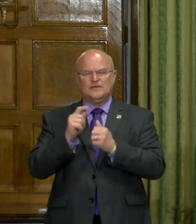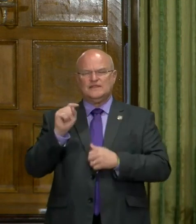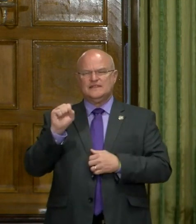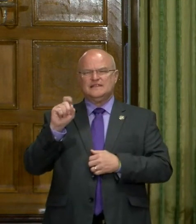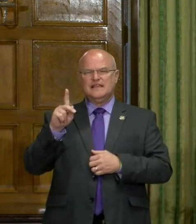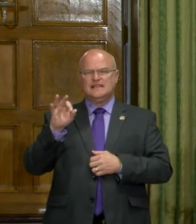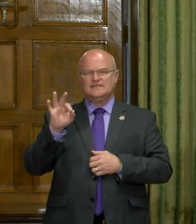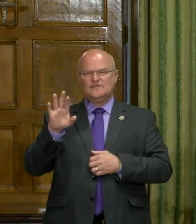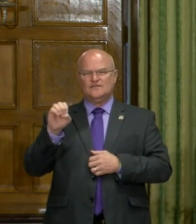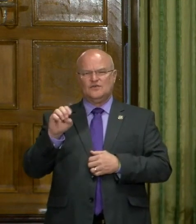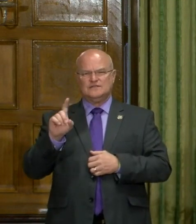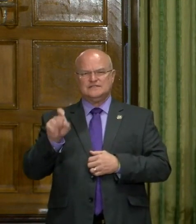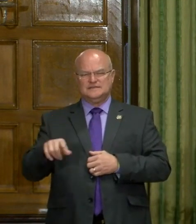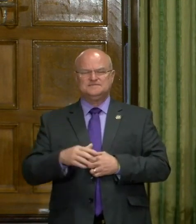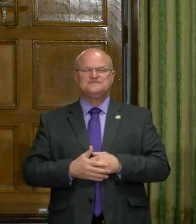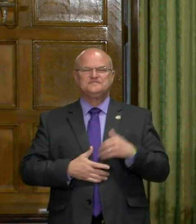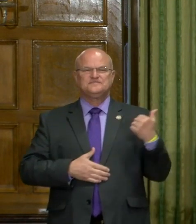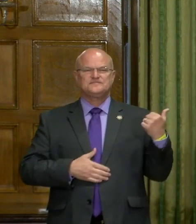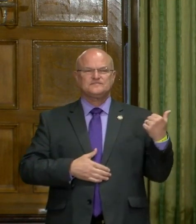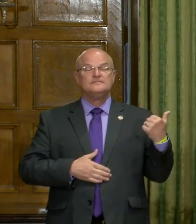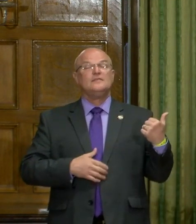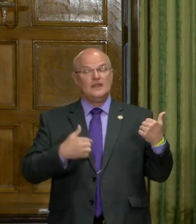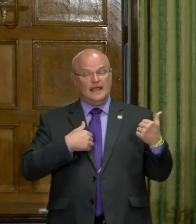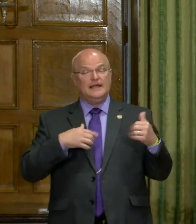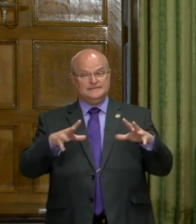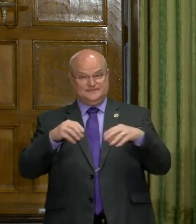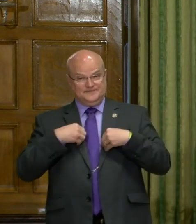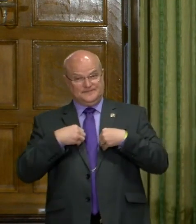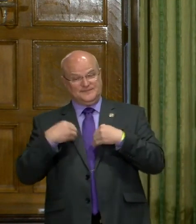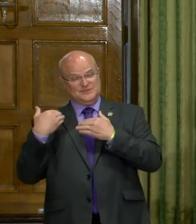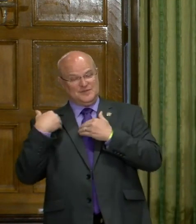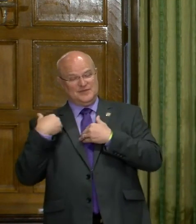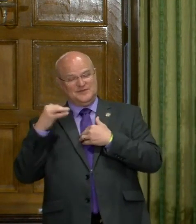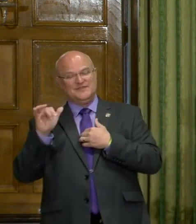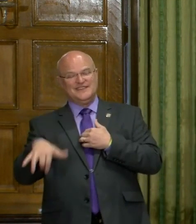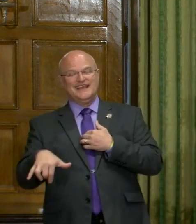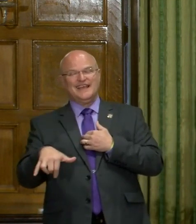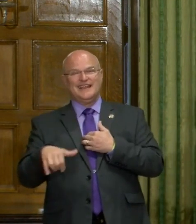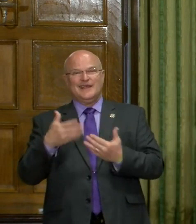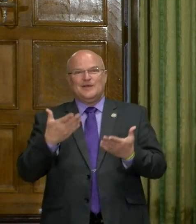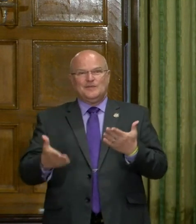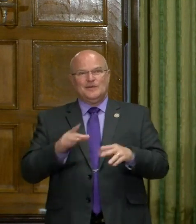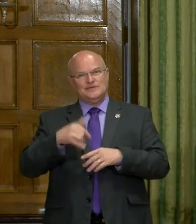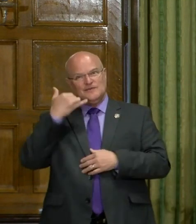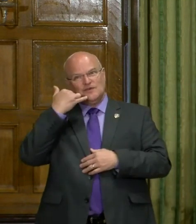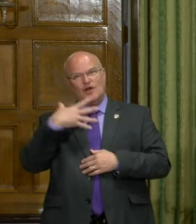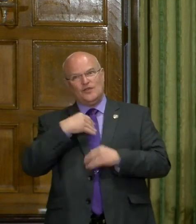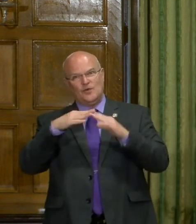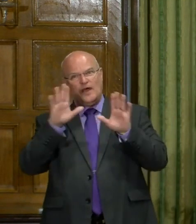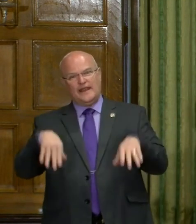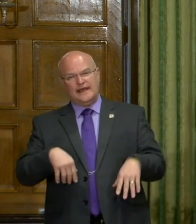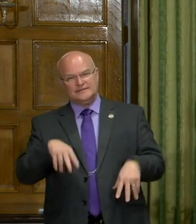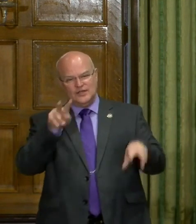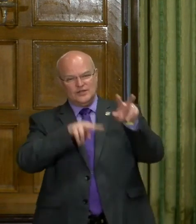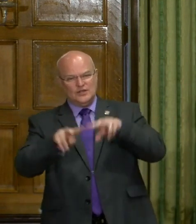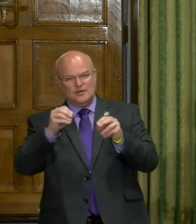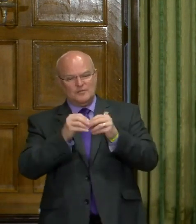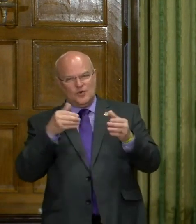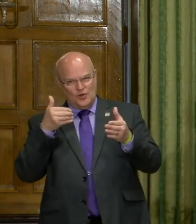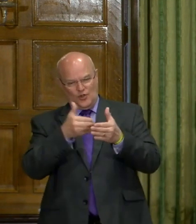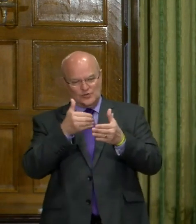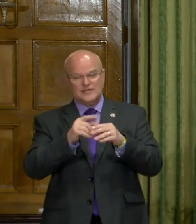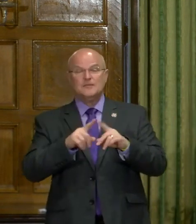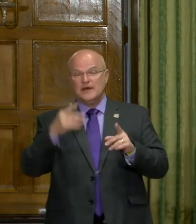test folks? Well, I take some responsibility for that. mean, I probably should have called the White House and looked at that a little bit more